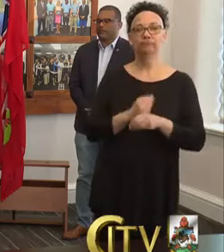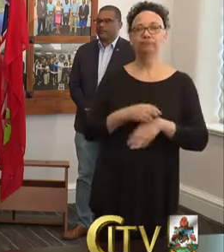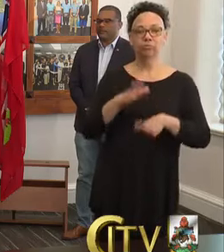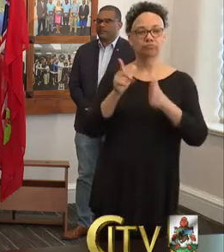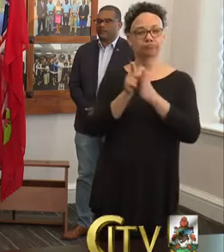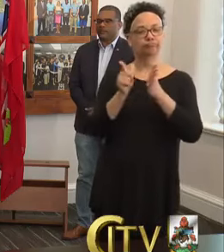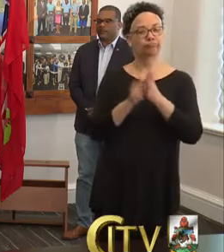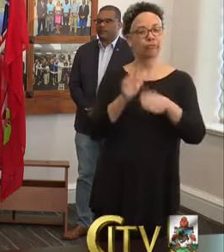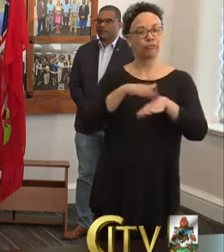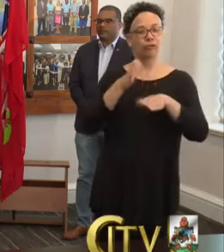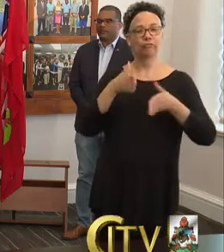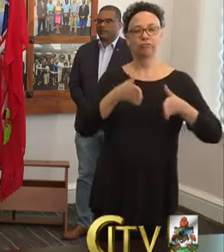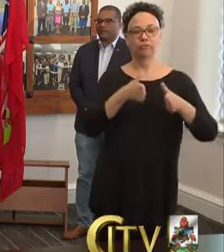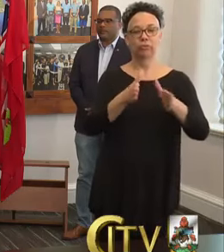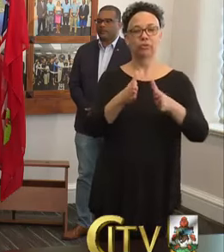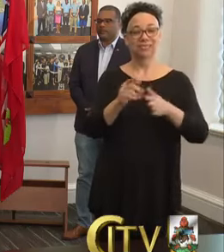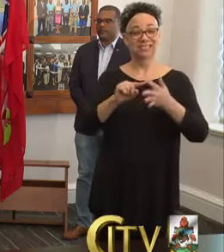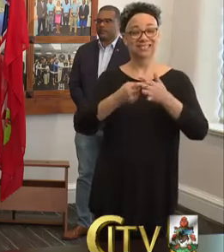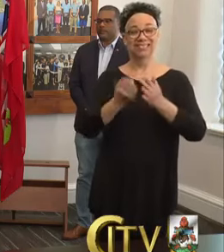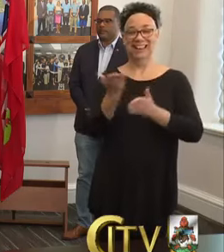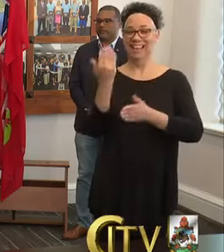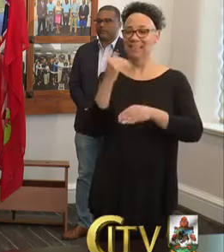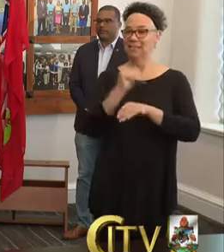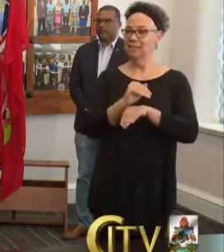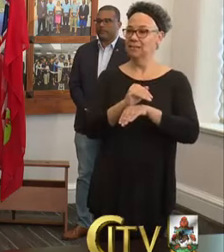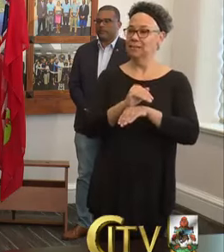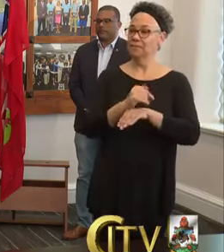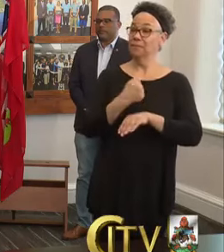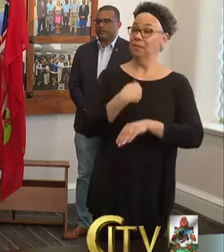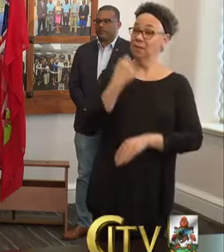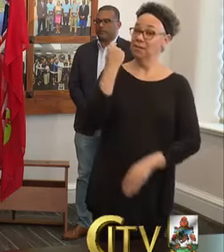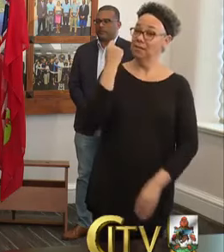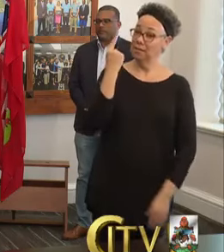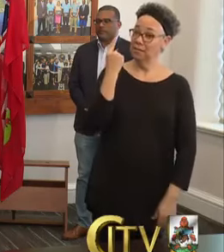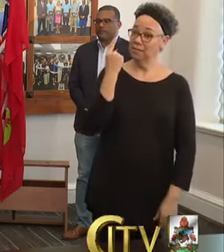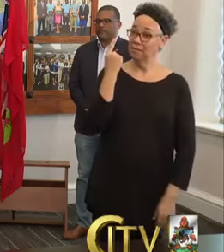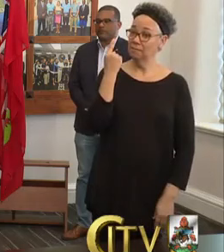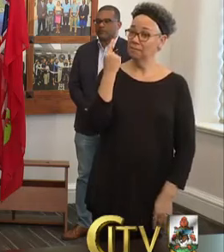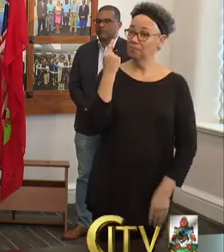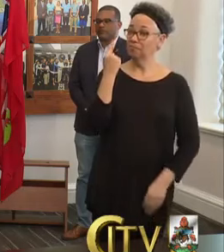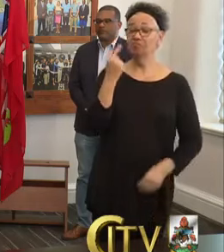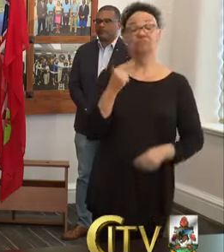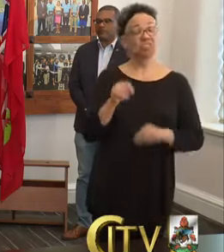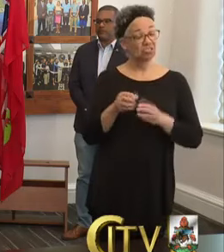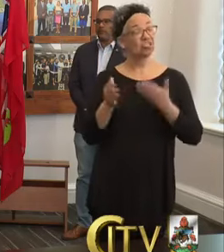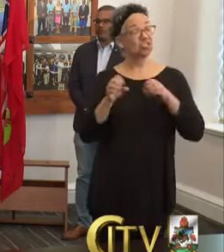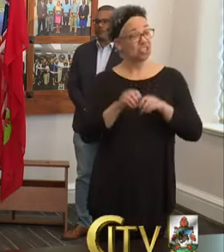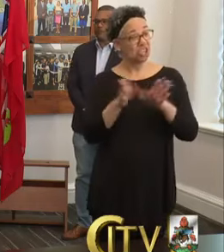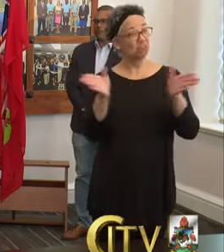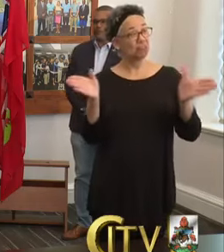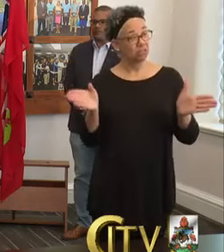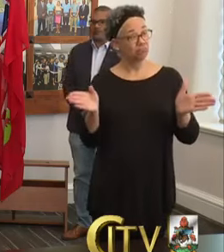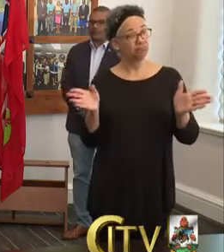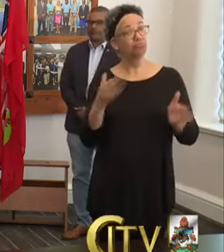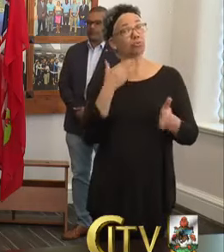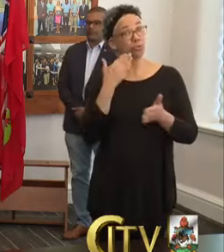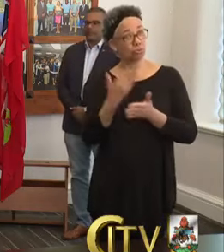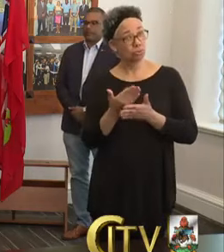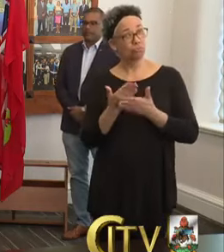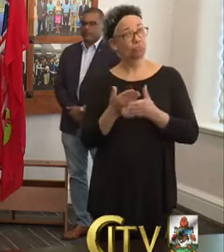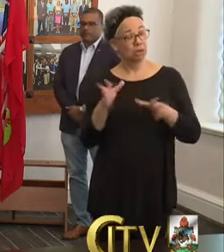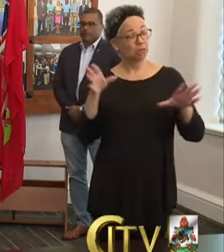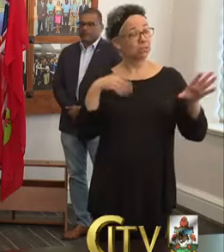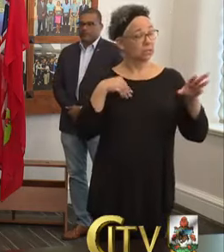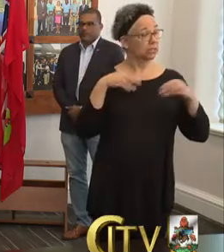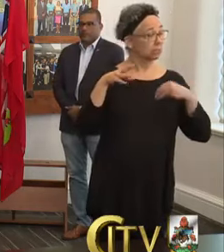Like the Premier, I understand, including from the Commissioner of Police, that the curfew was generally well observed. I ask everyone to